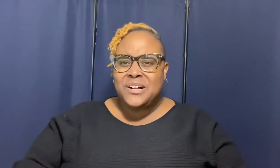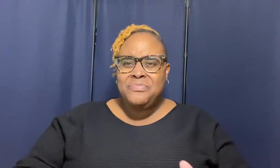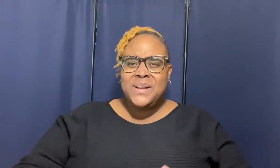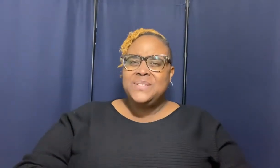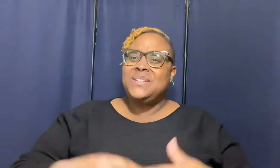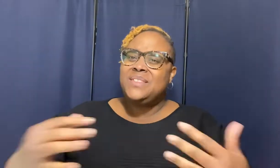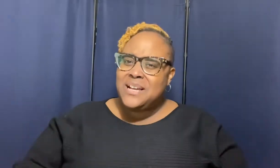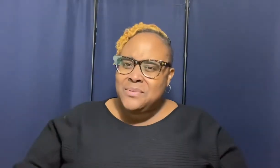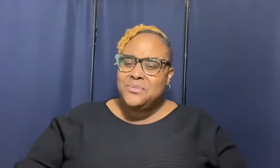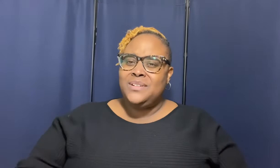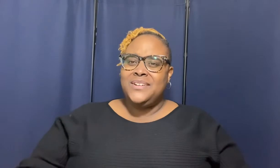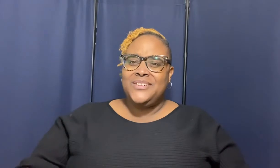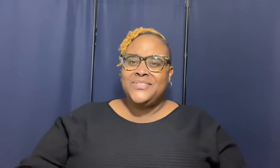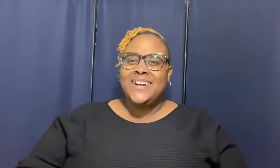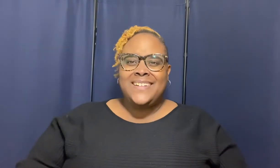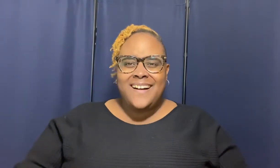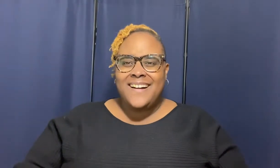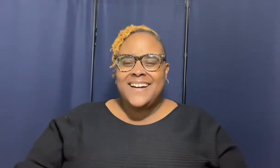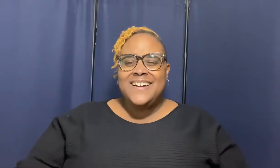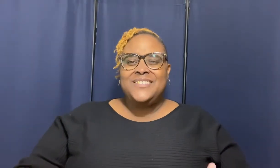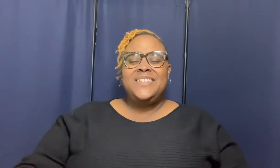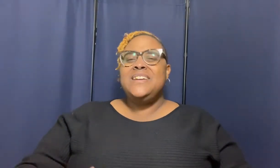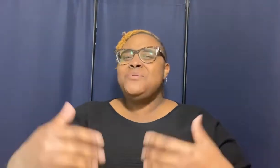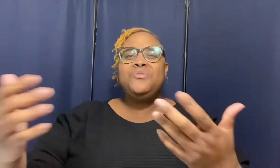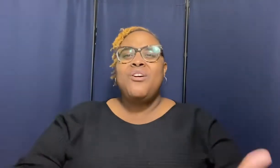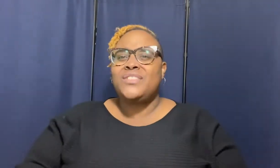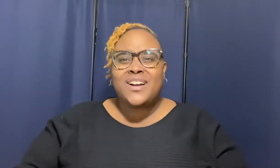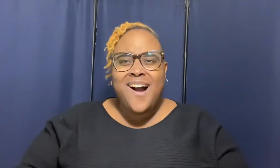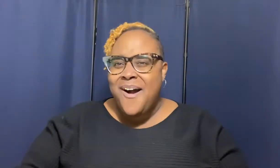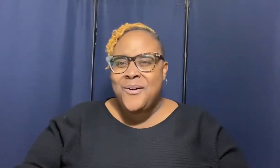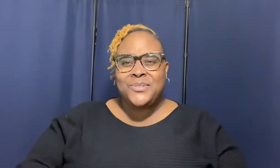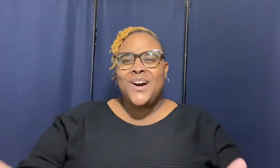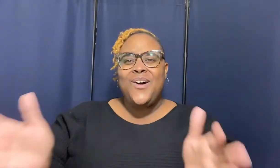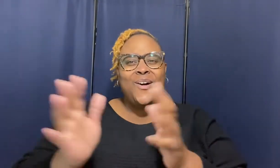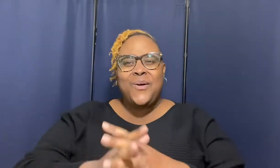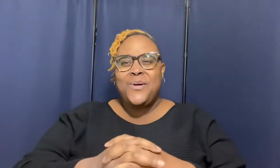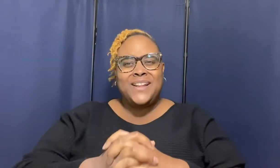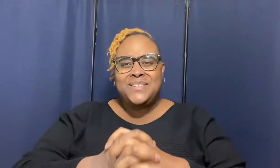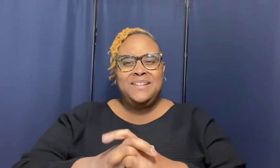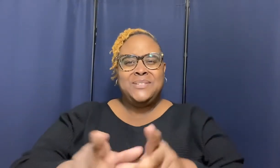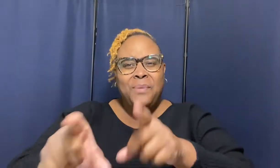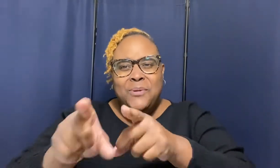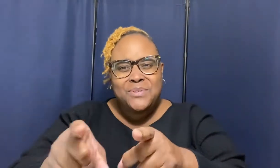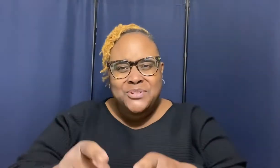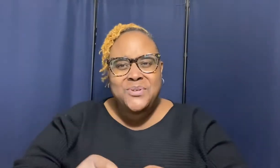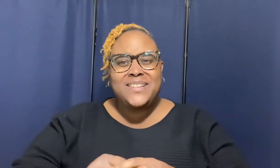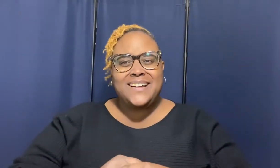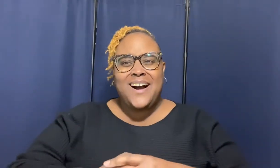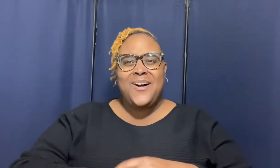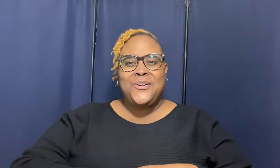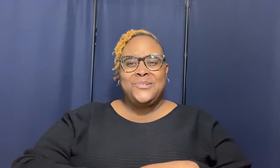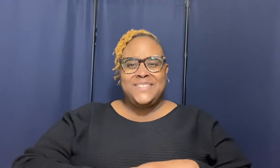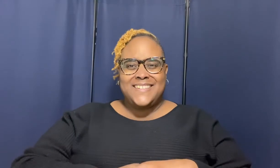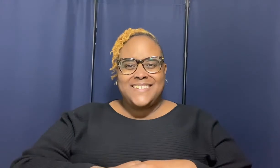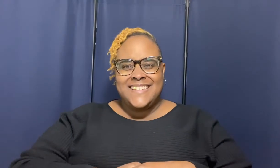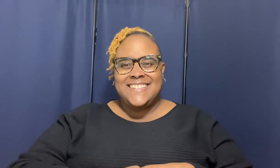to them who love god to them who are the called according to his purpose you are the called sis